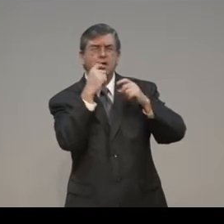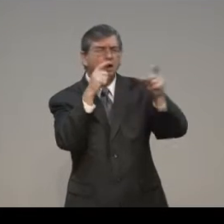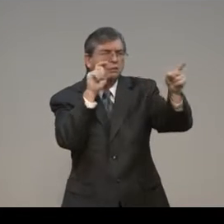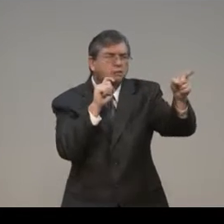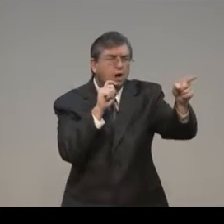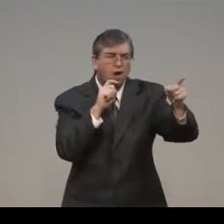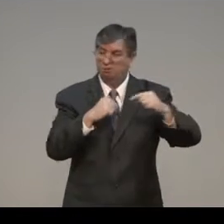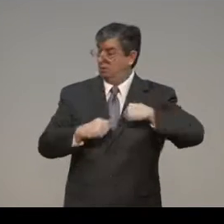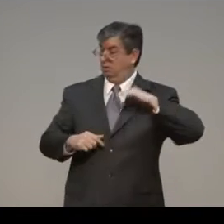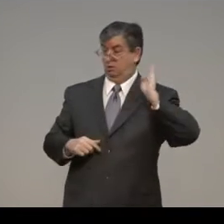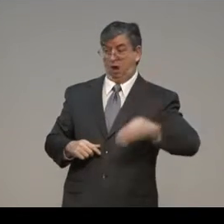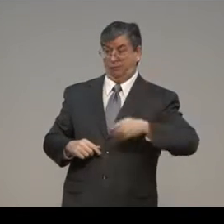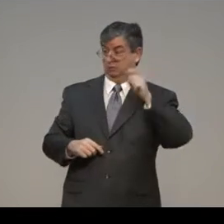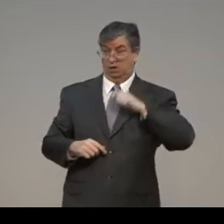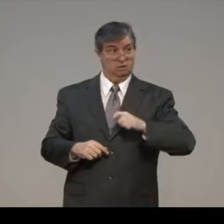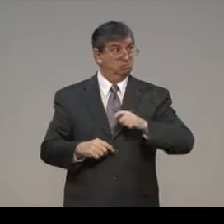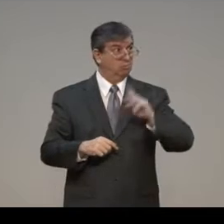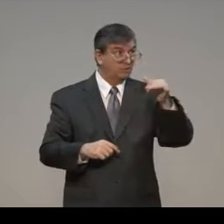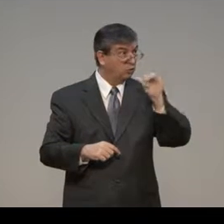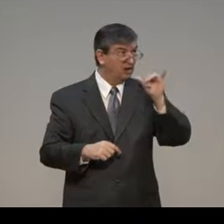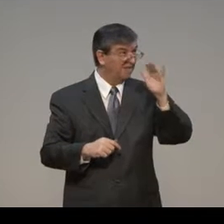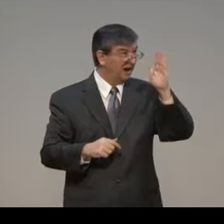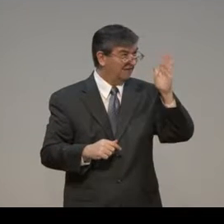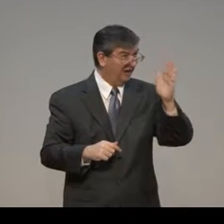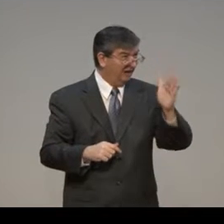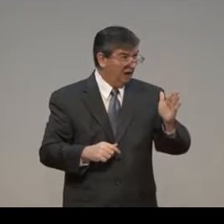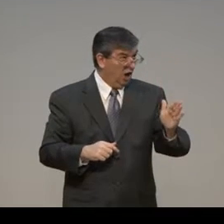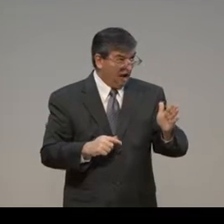Or a number of other things. They've never even fornicated.